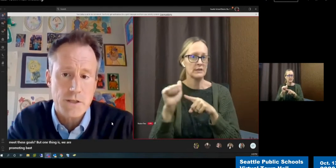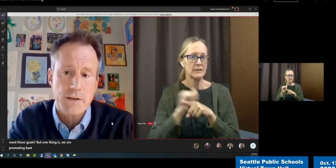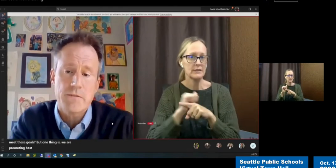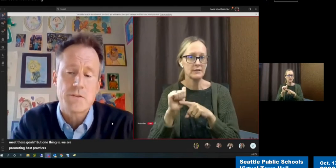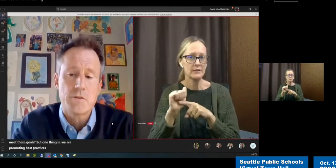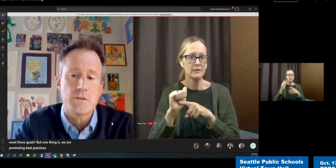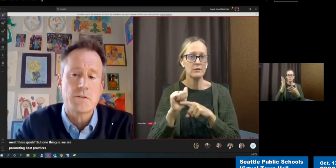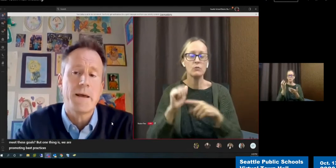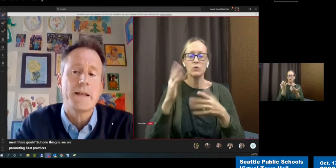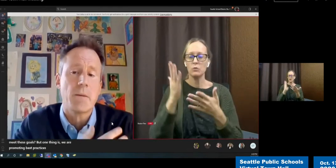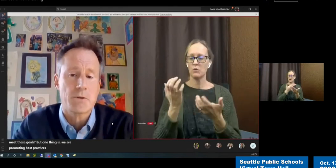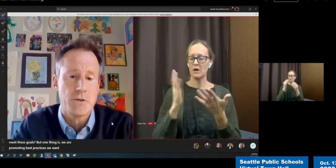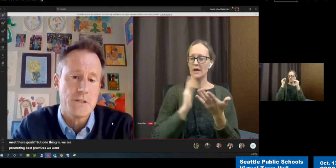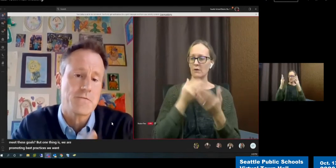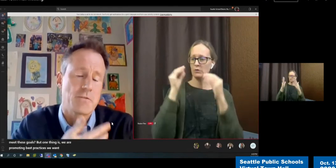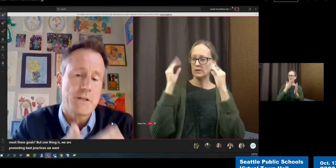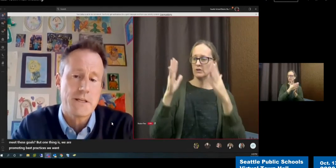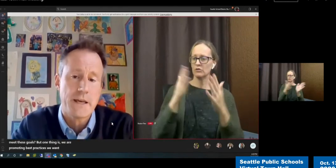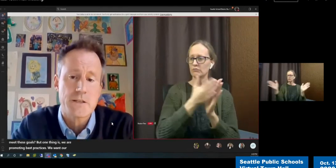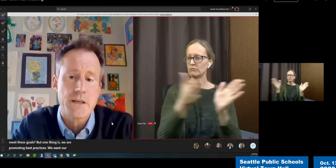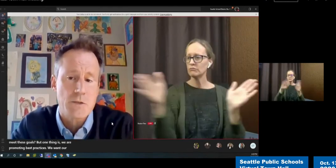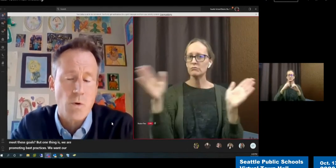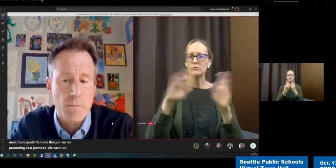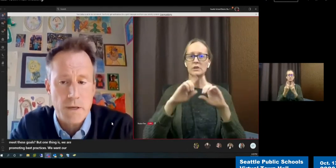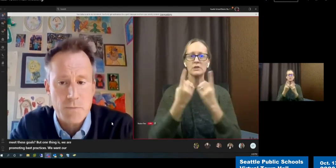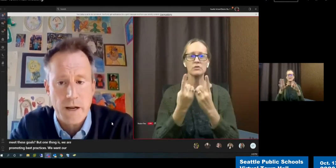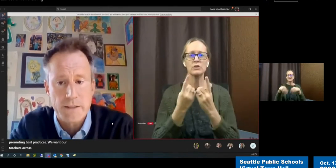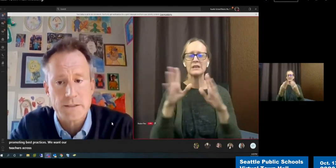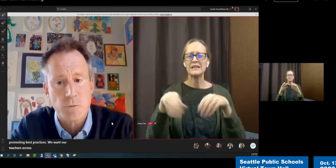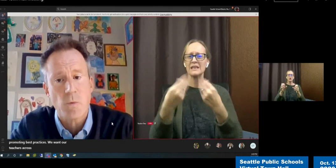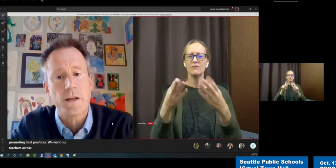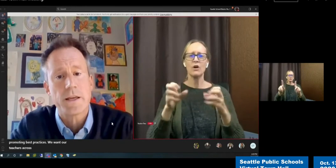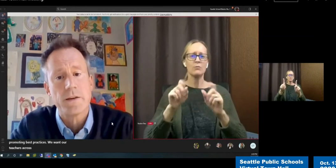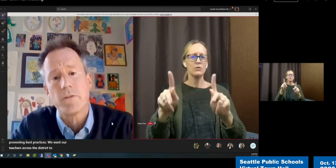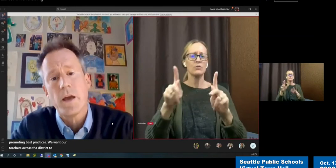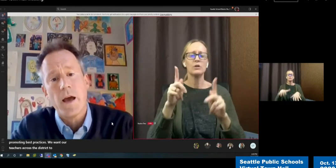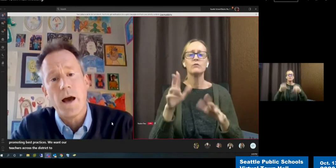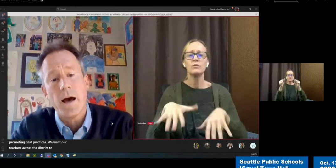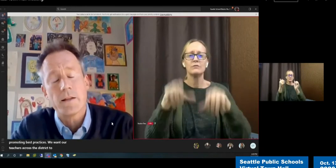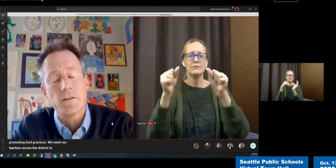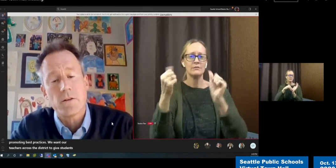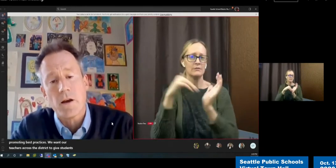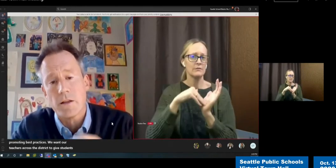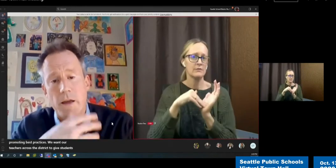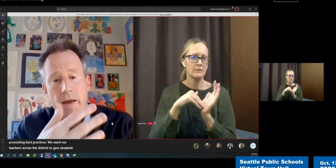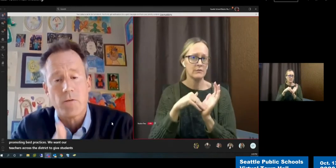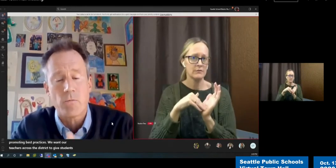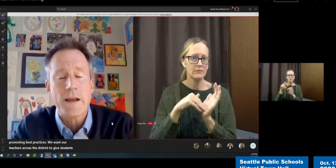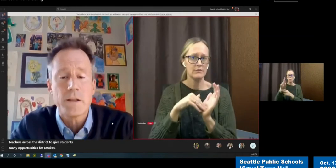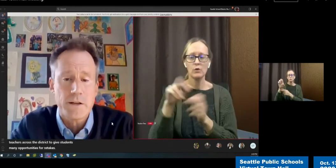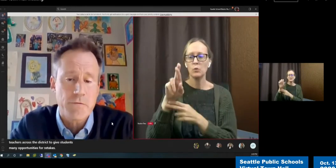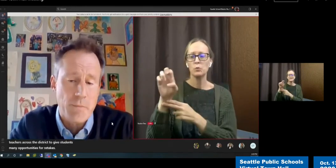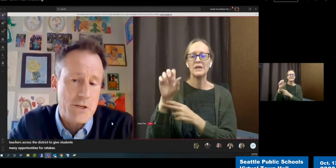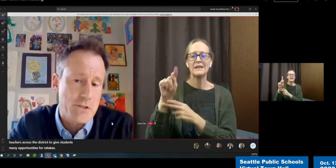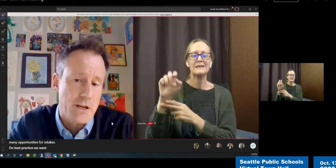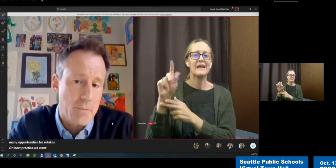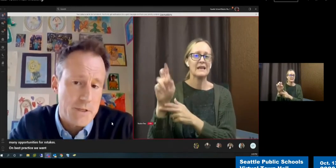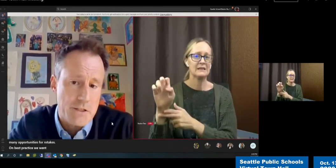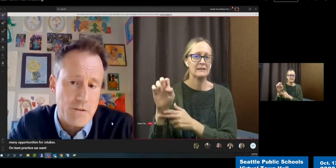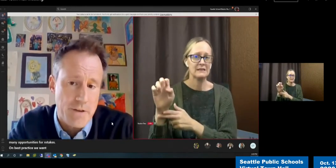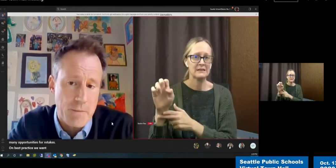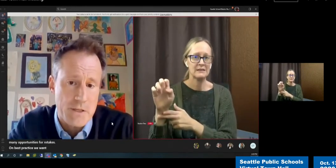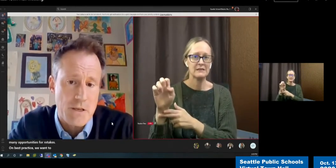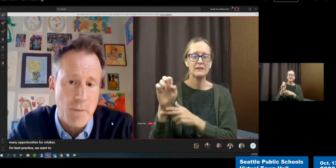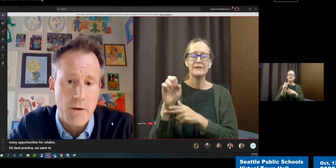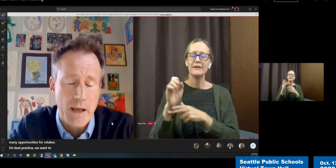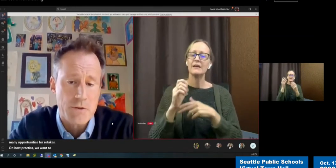to give students many opportunities for retakes as one best practice. We want to give regular information and updates